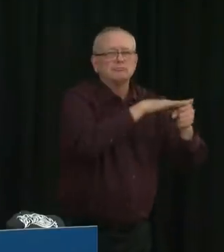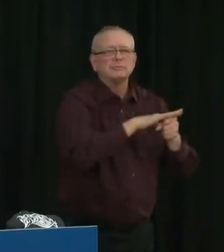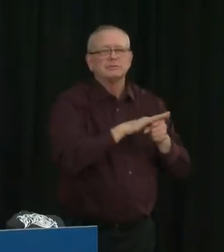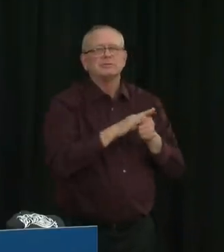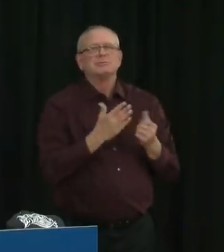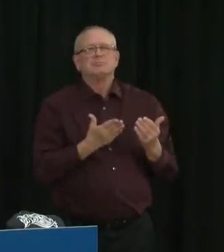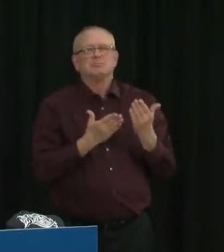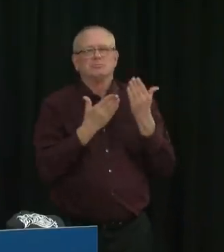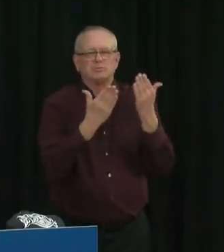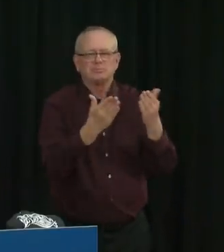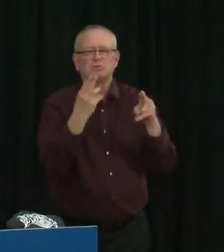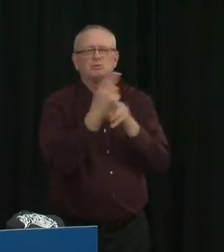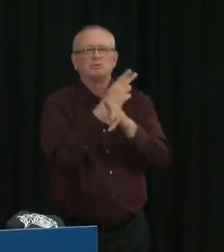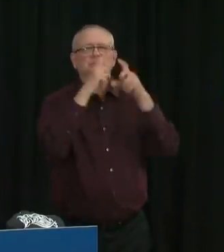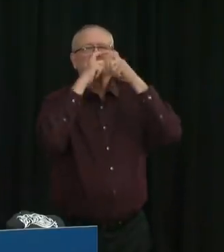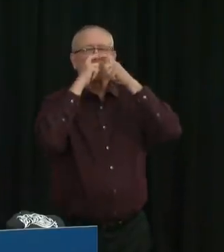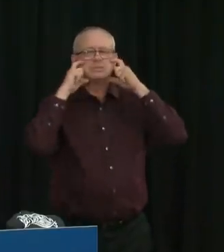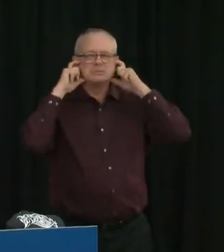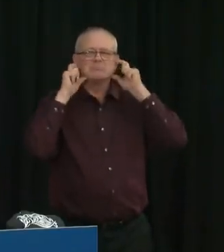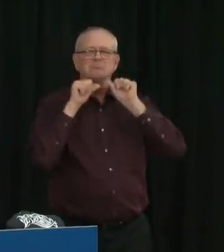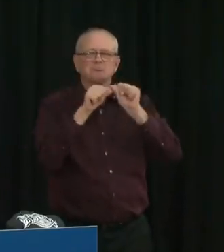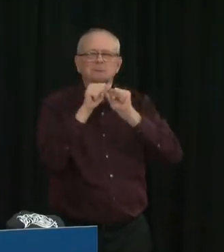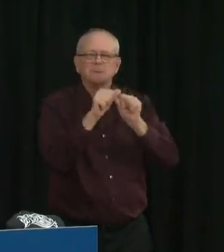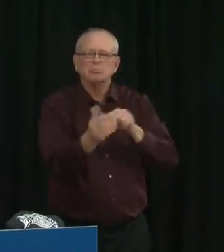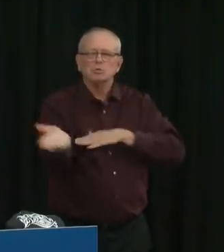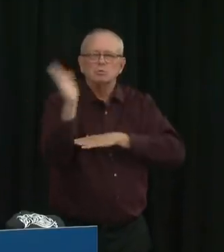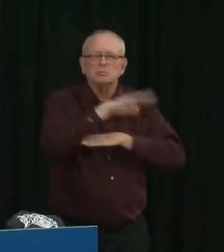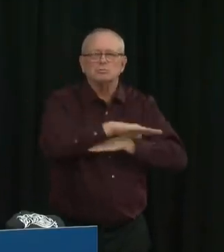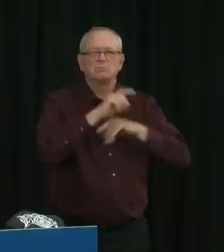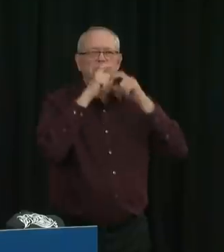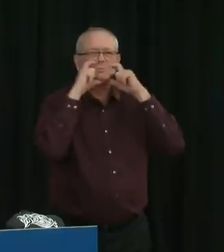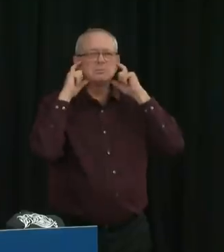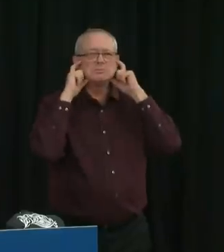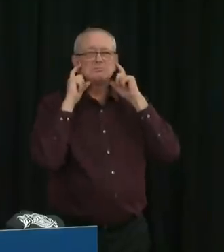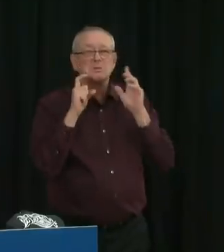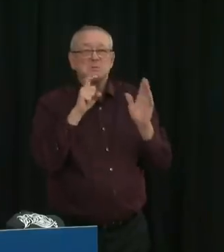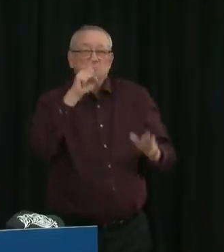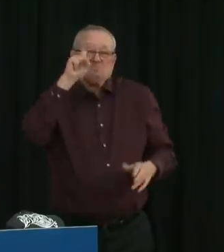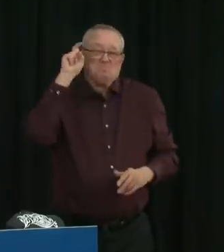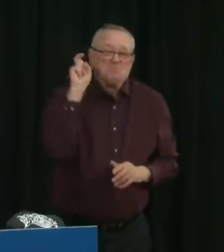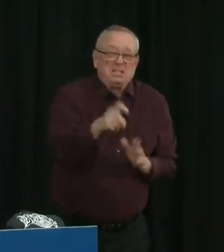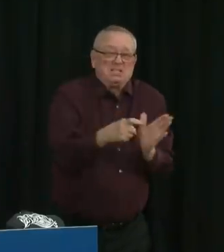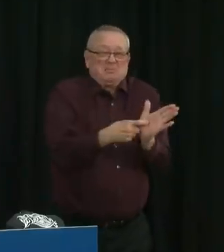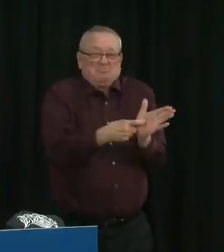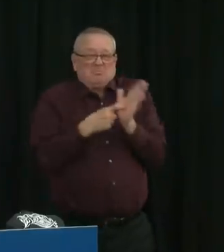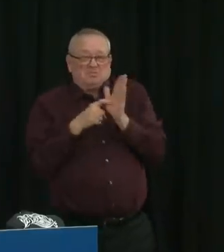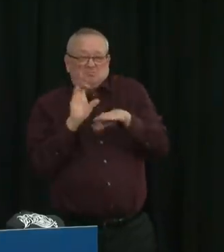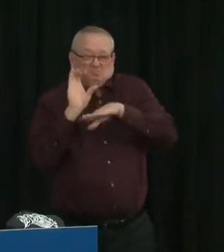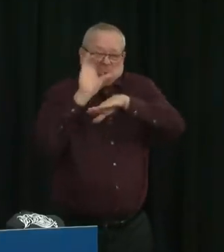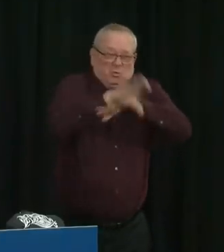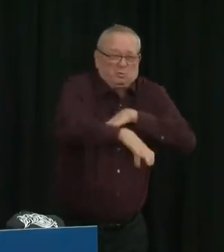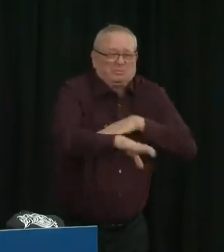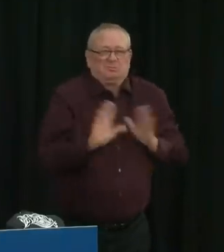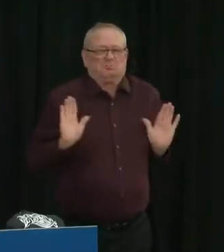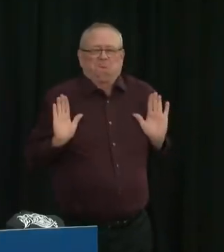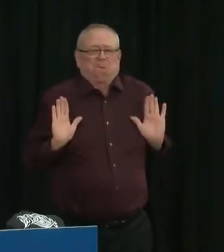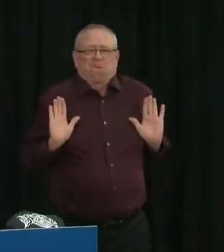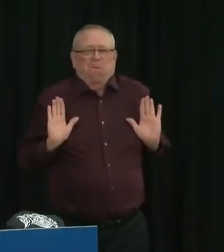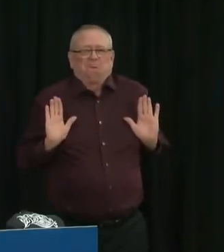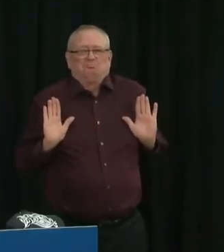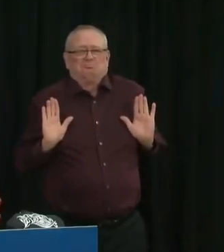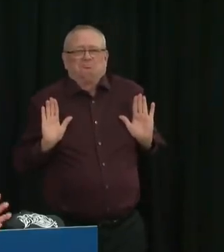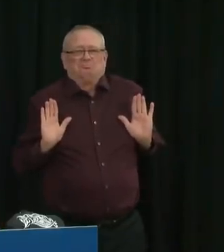used more consistently. However, that question of mandatory or not is really, again, up to the